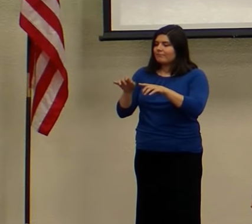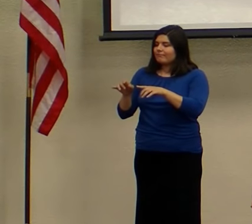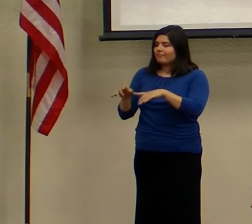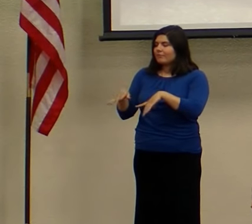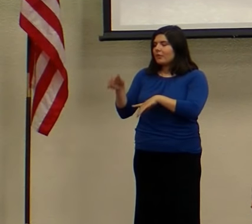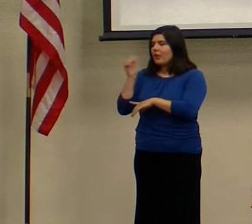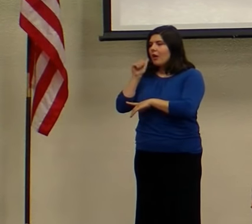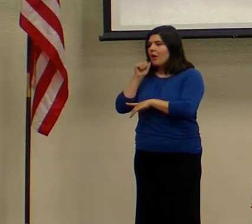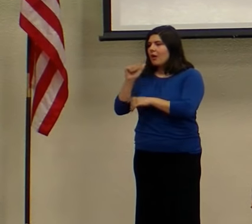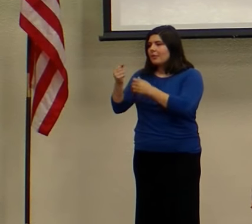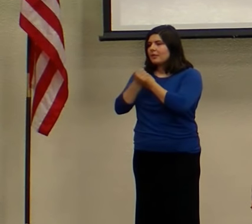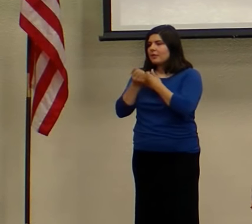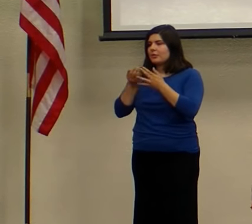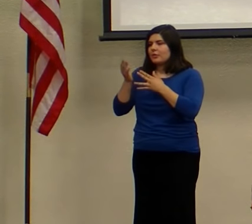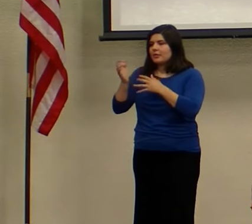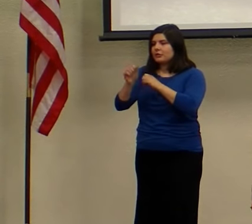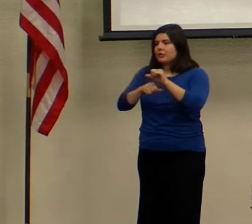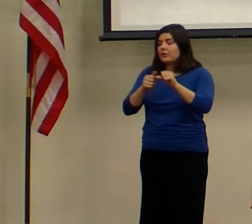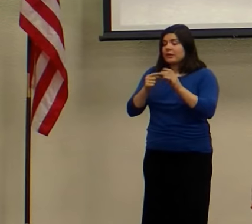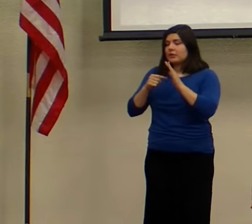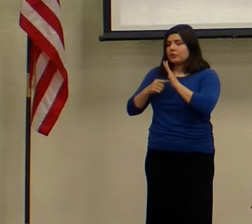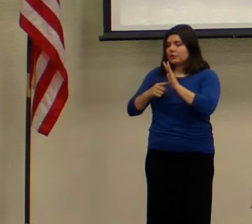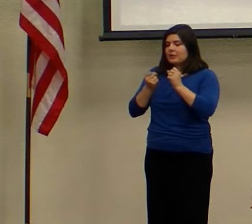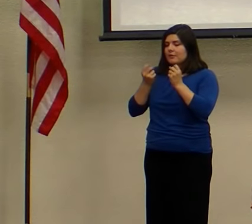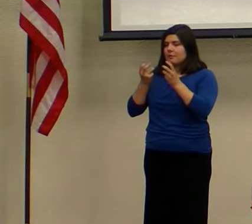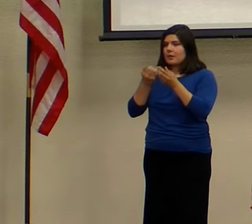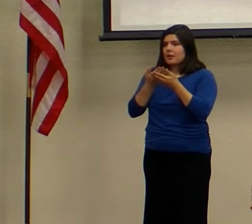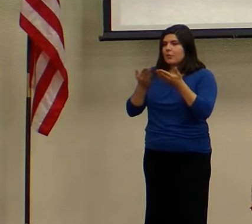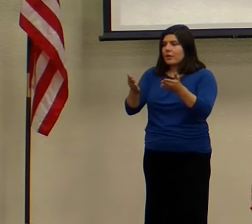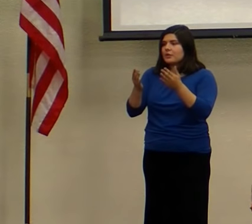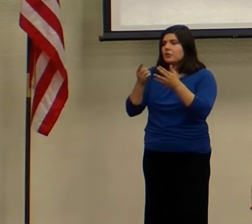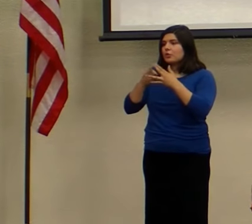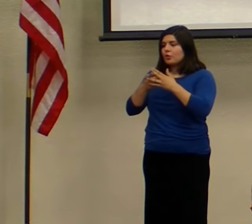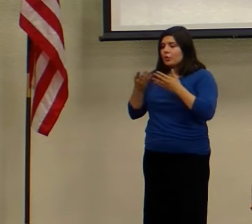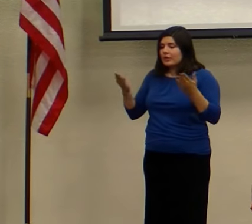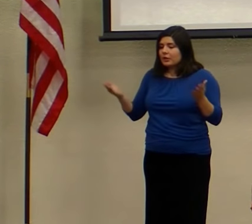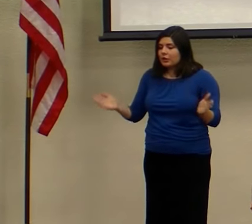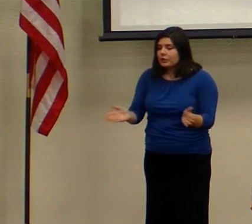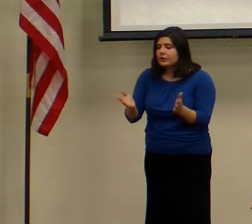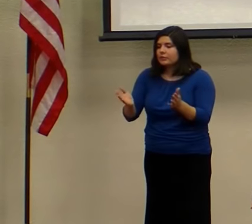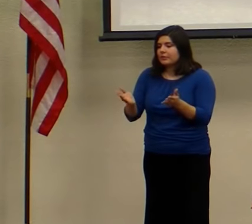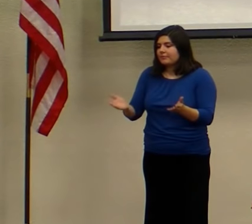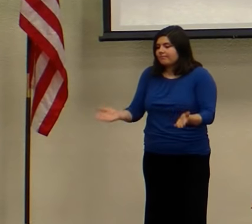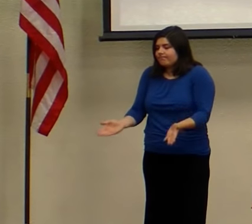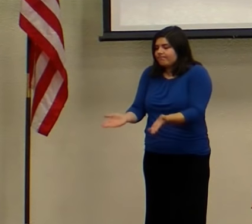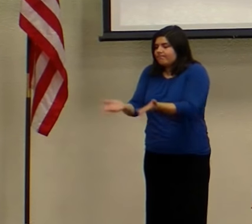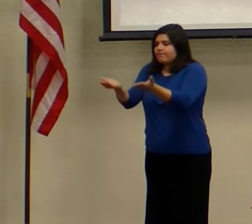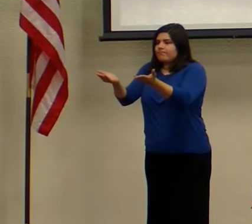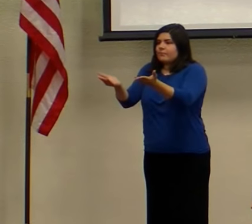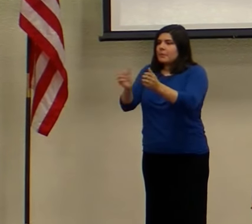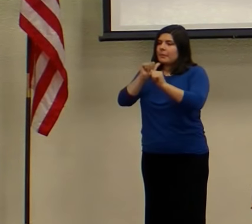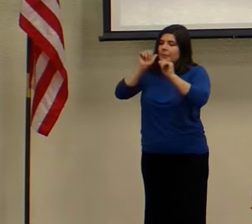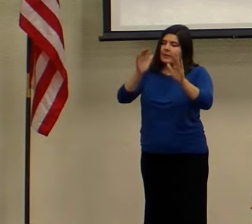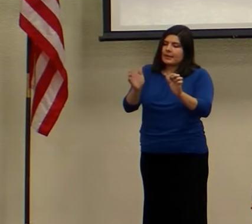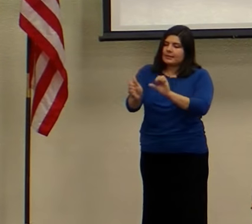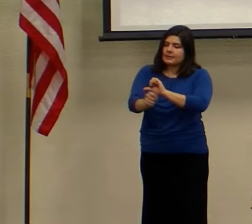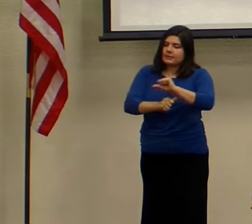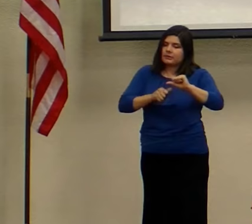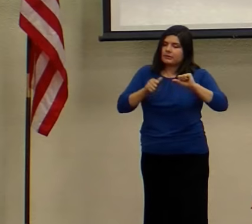shows itself in many ways. It can show itself through encouragement, lifting each other up, blessing each other,